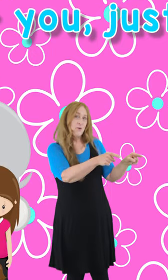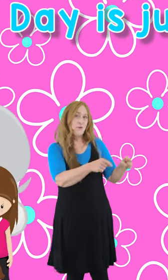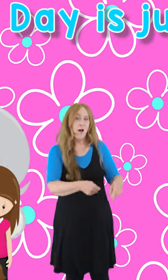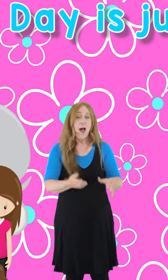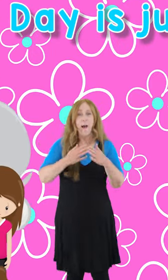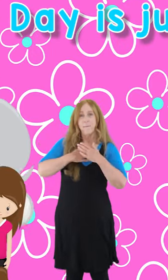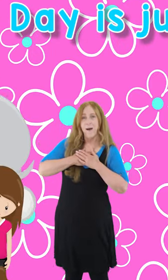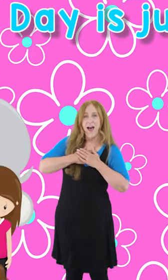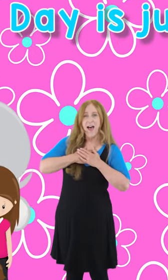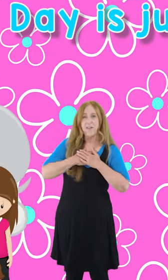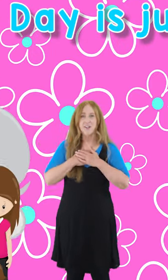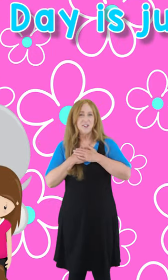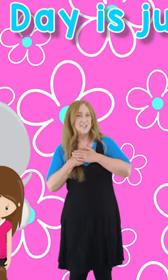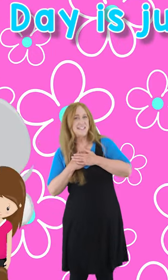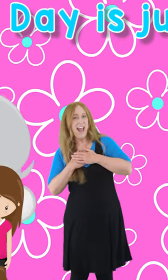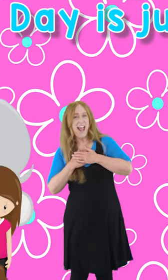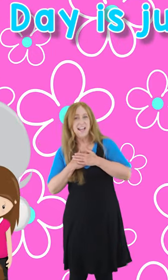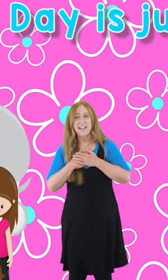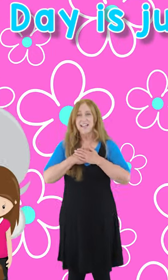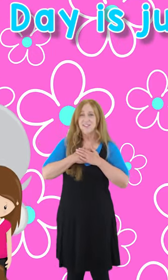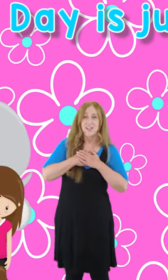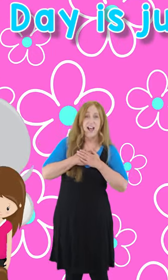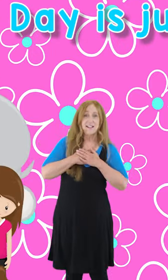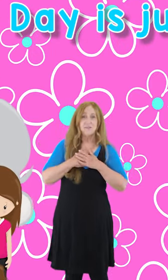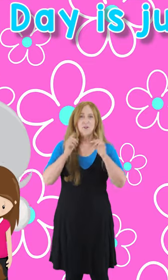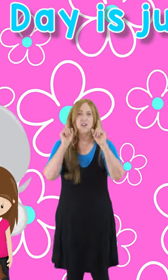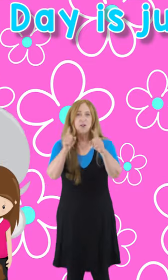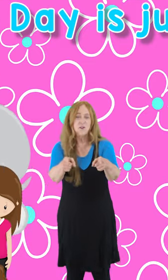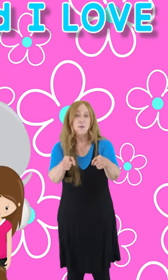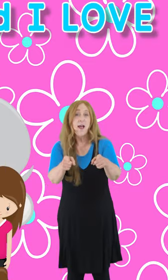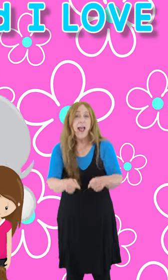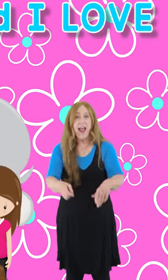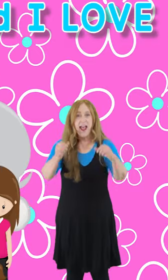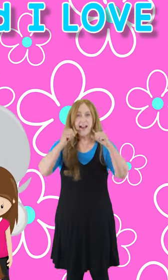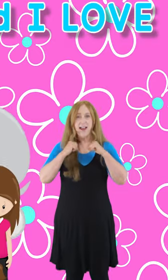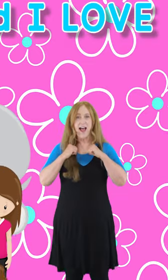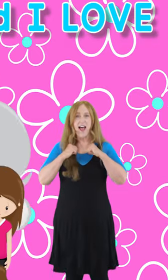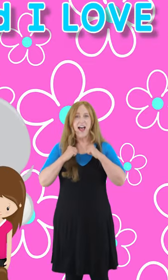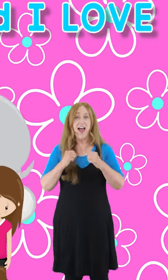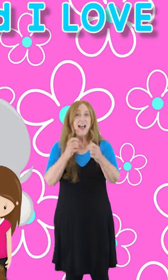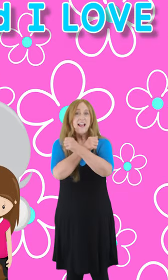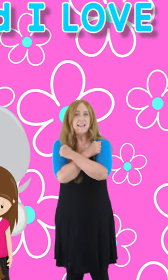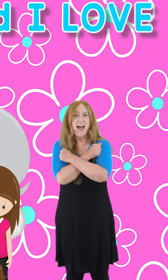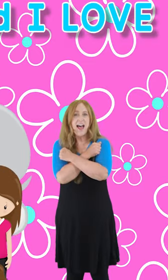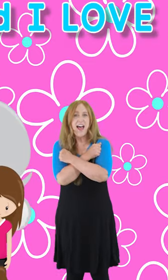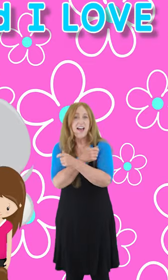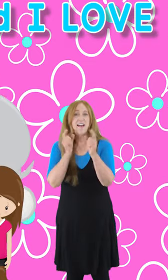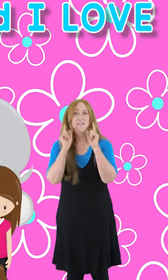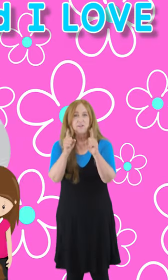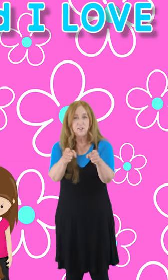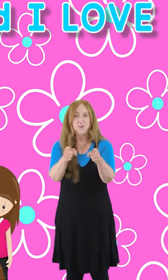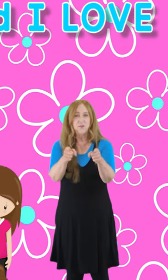Mother's Day is just for you, and I love you.